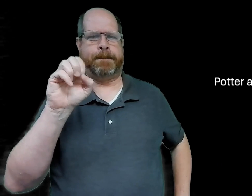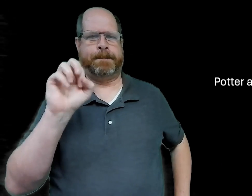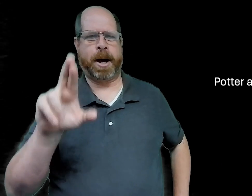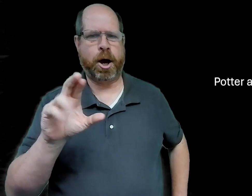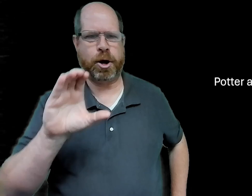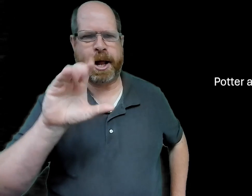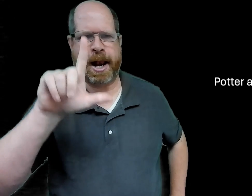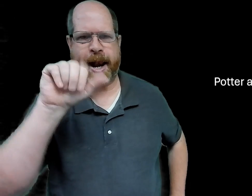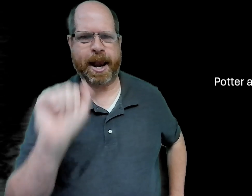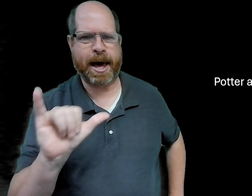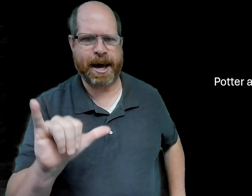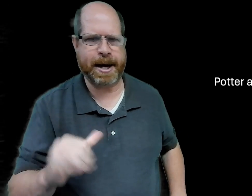potter and clay